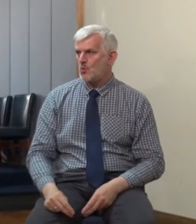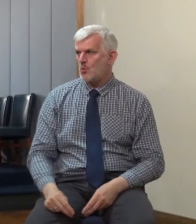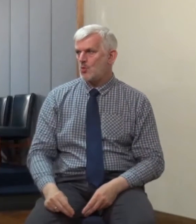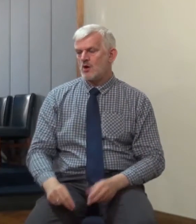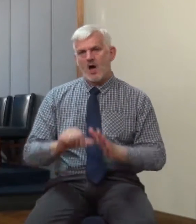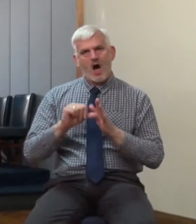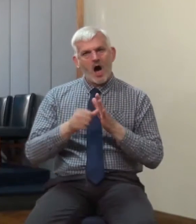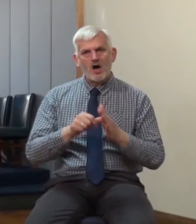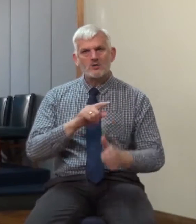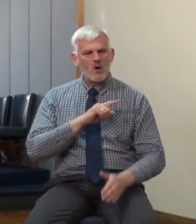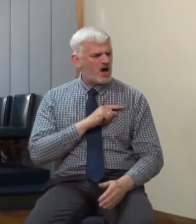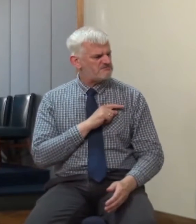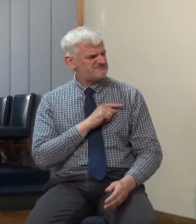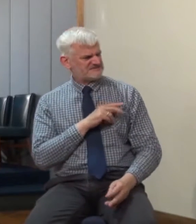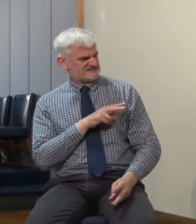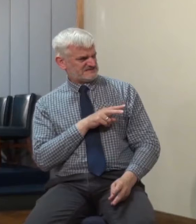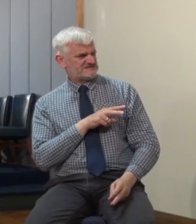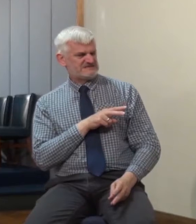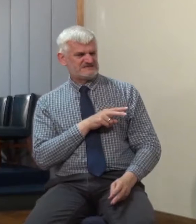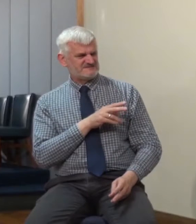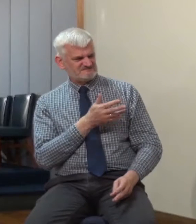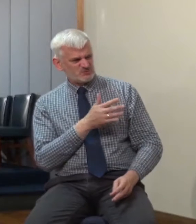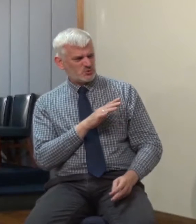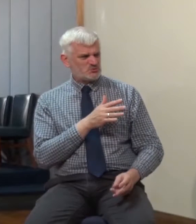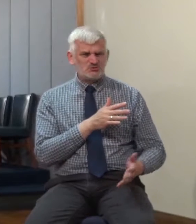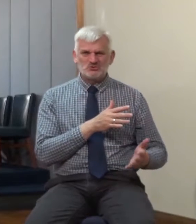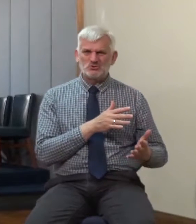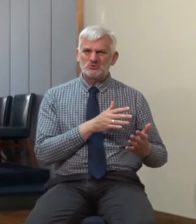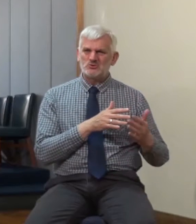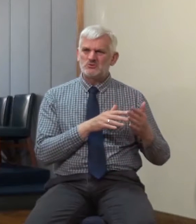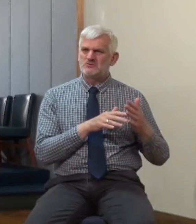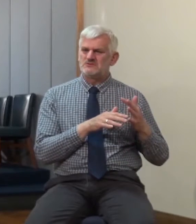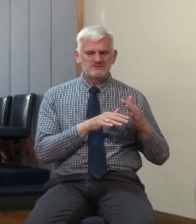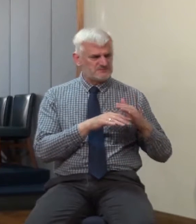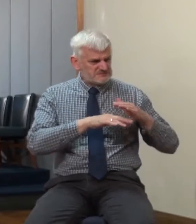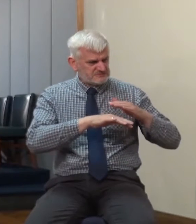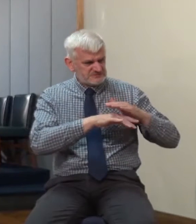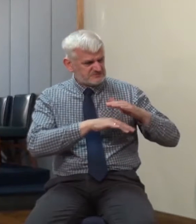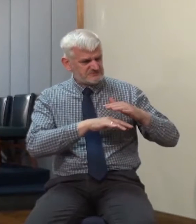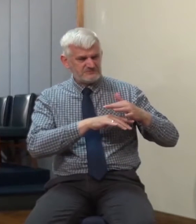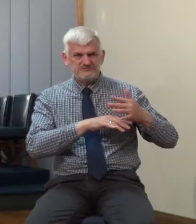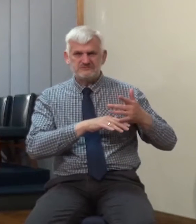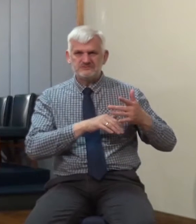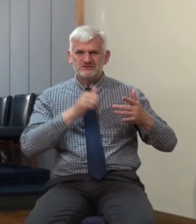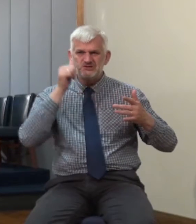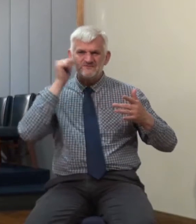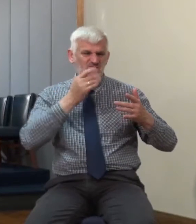They're subtle erosions of things that come in. And we're so vulnerable today because of the internet,